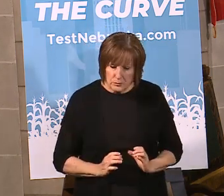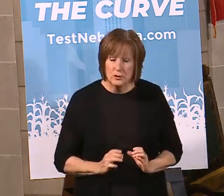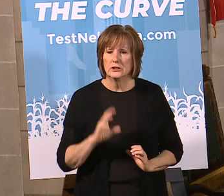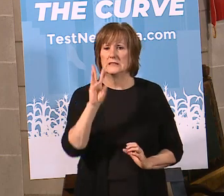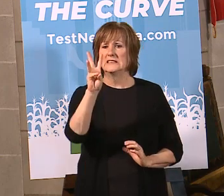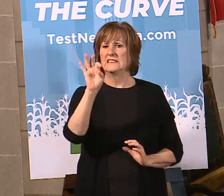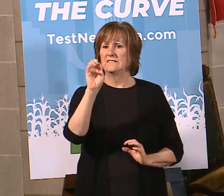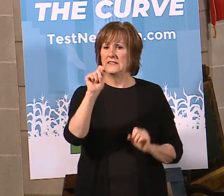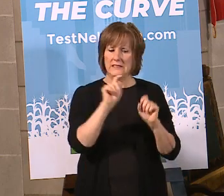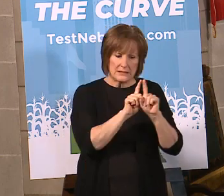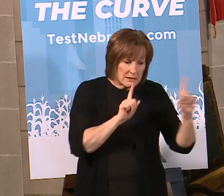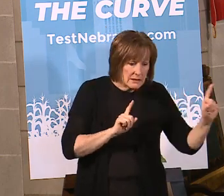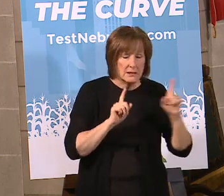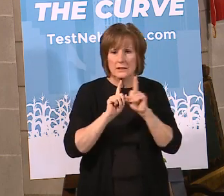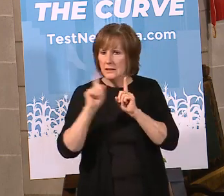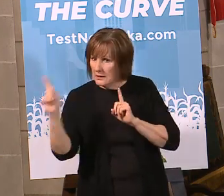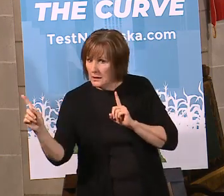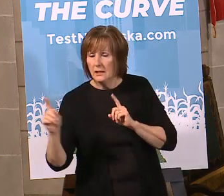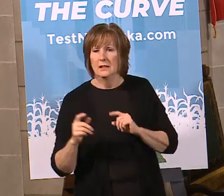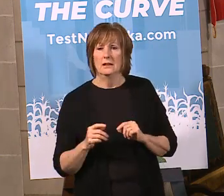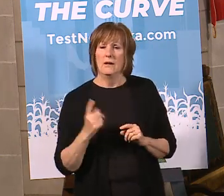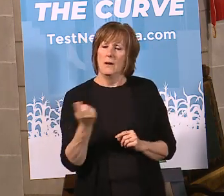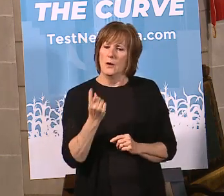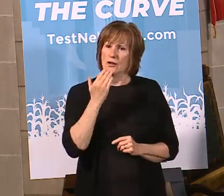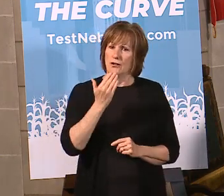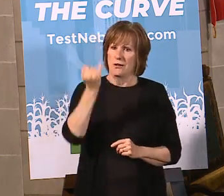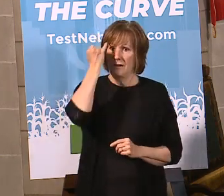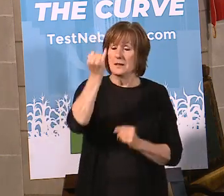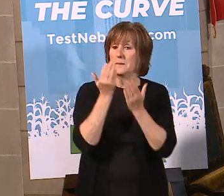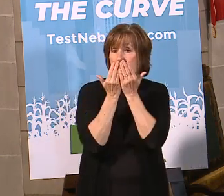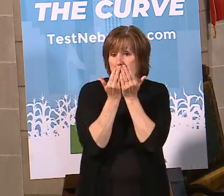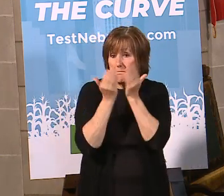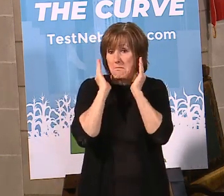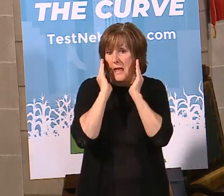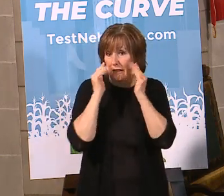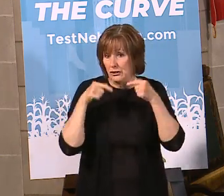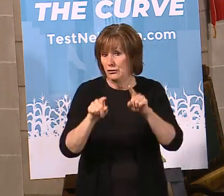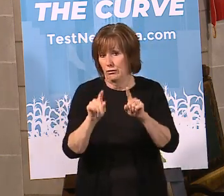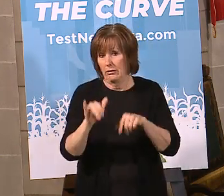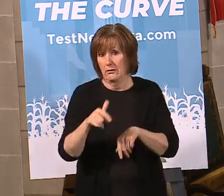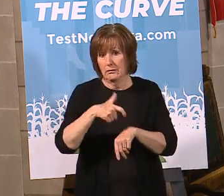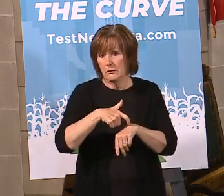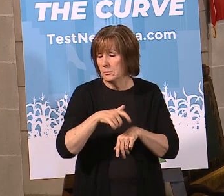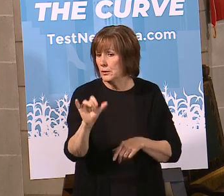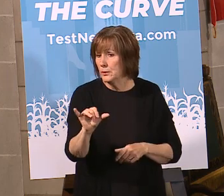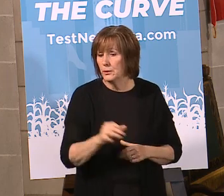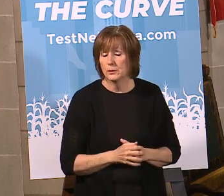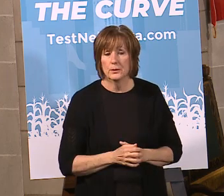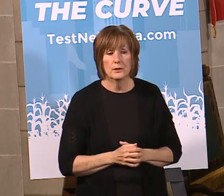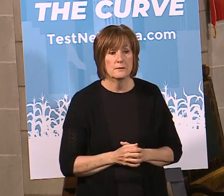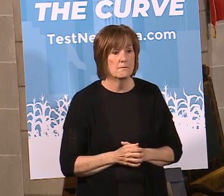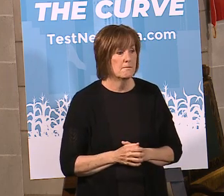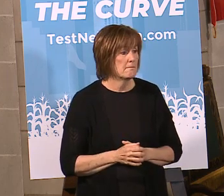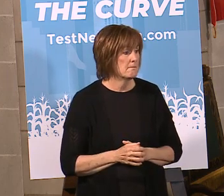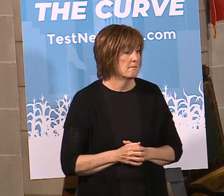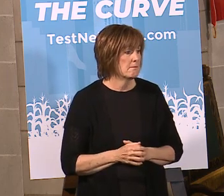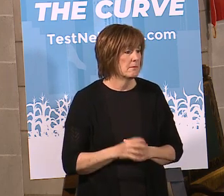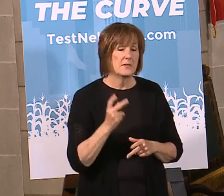six feet apart, and, again, always a good idea to be masked when you're doing that sort of thing too. So please keep those